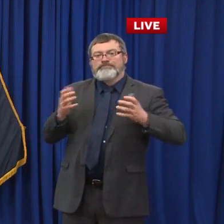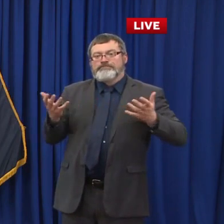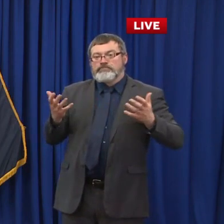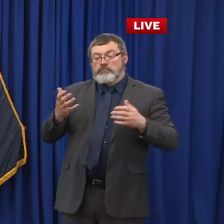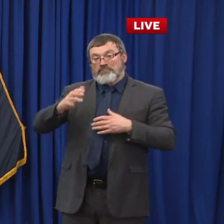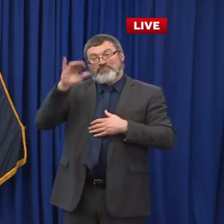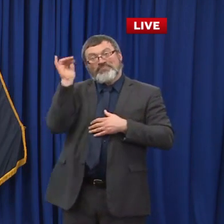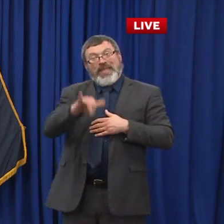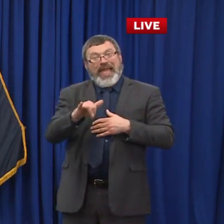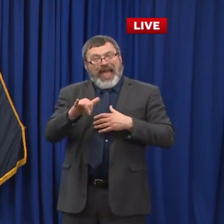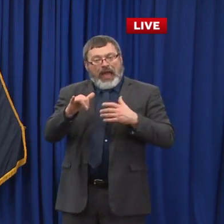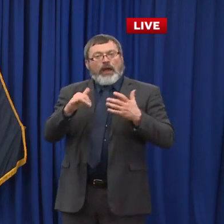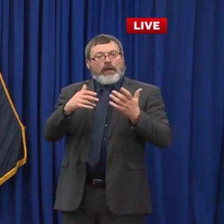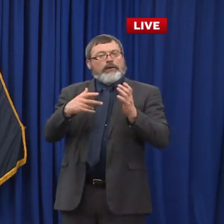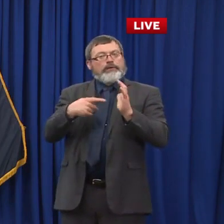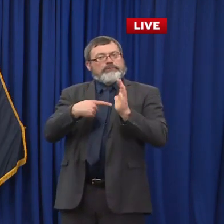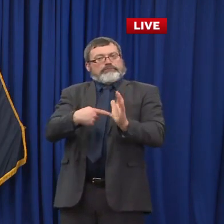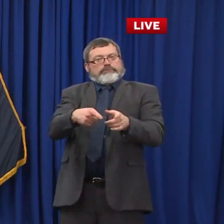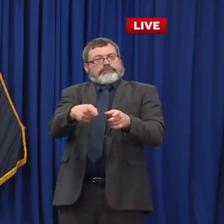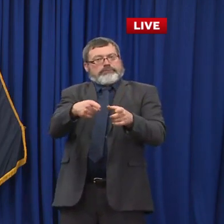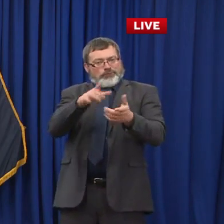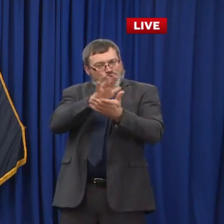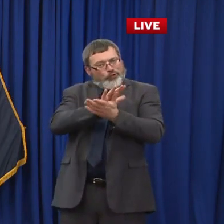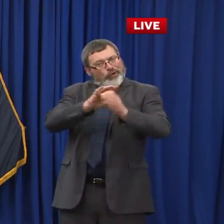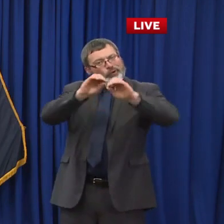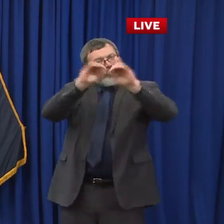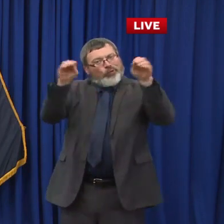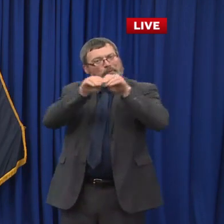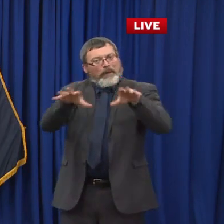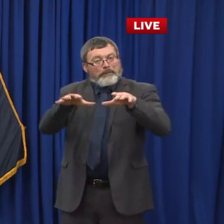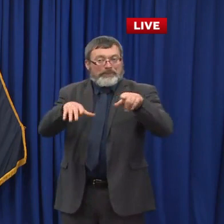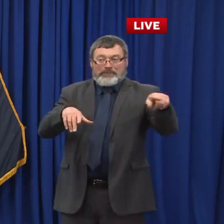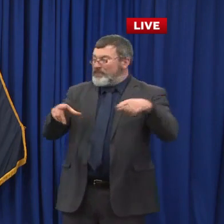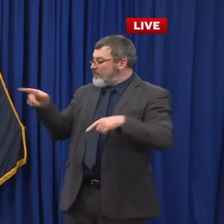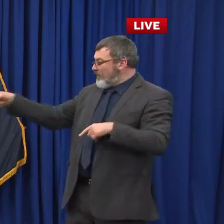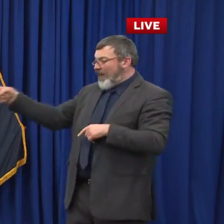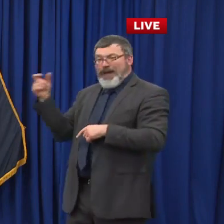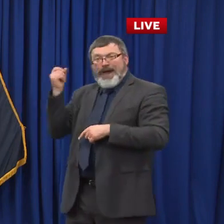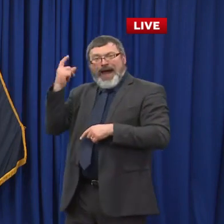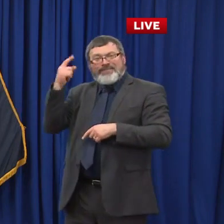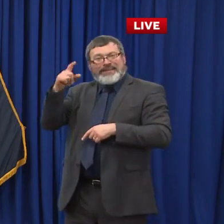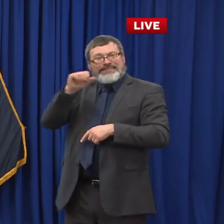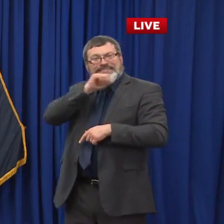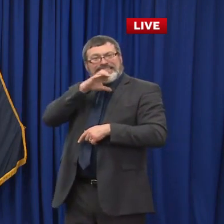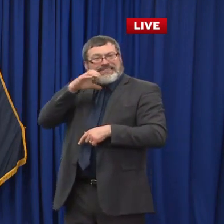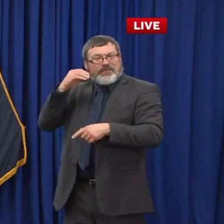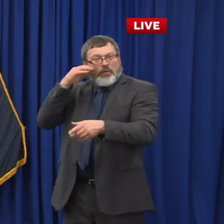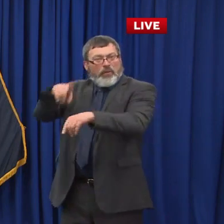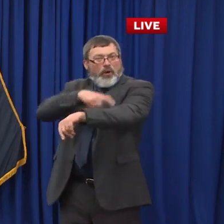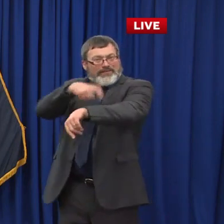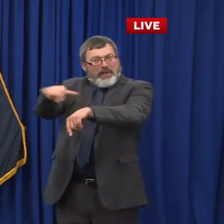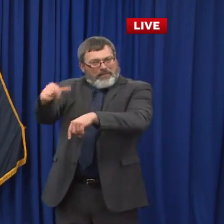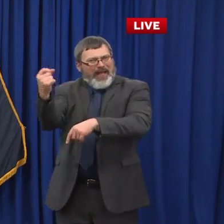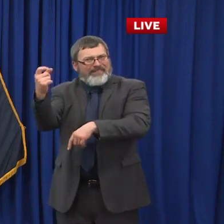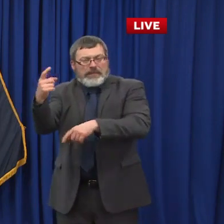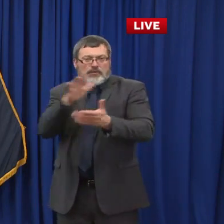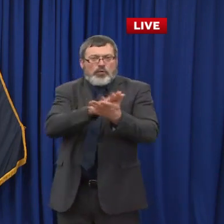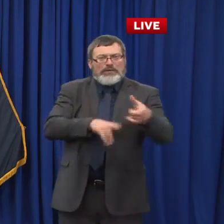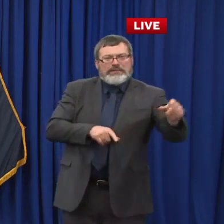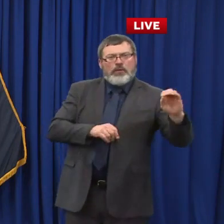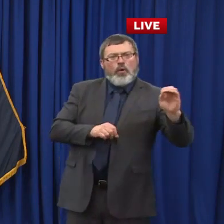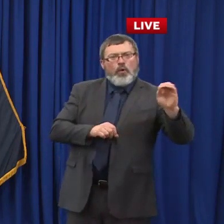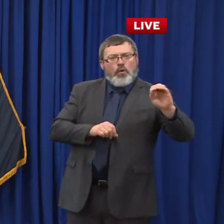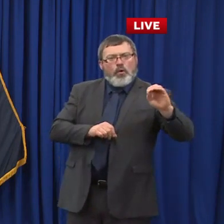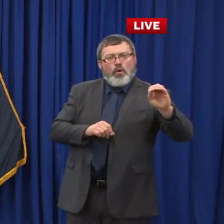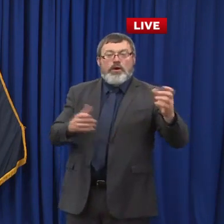very little transmission between cohorts or between clusters. That is a real testament to the value of wearing a